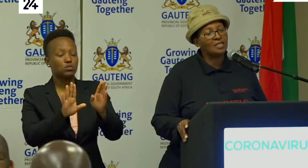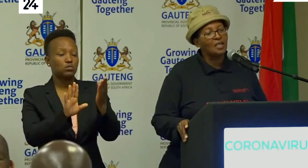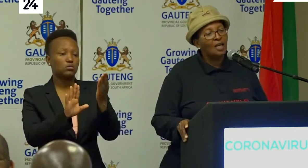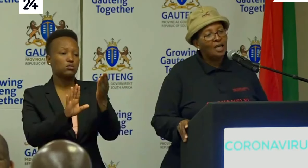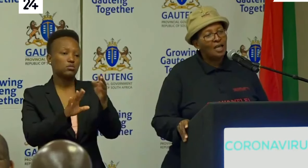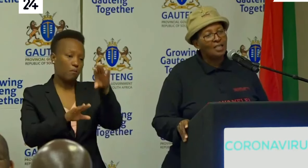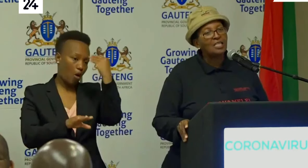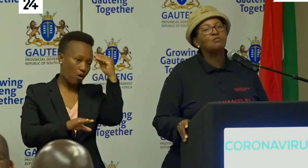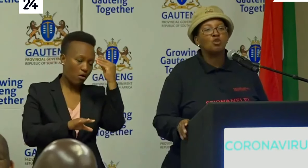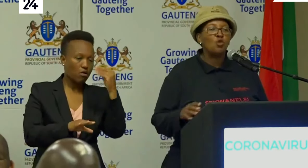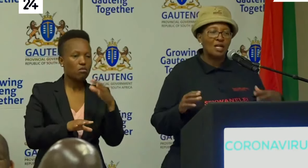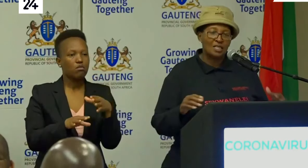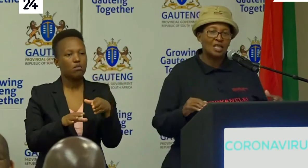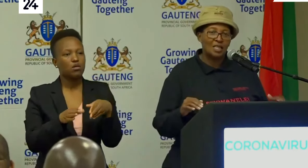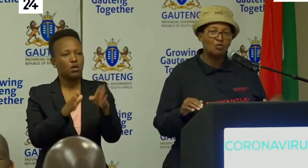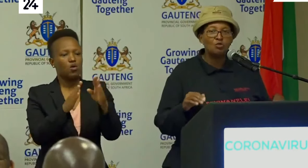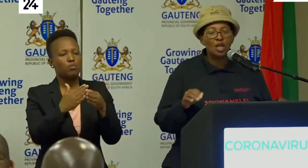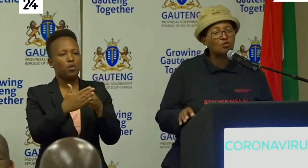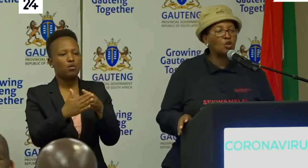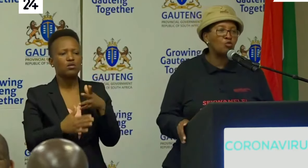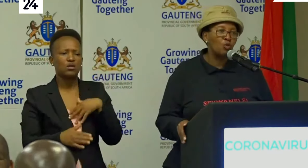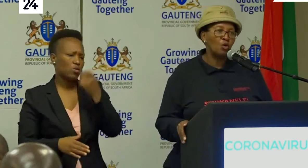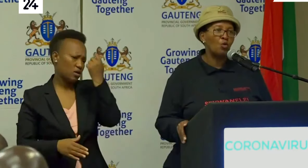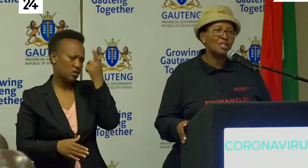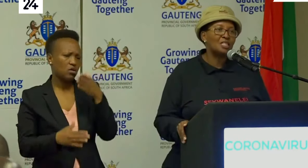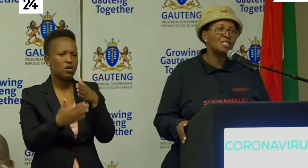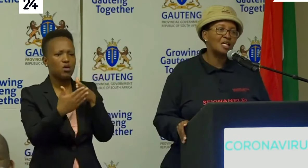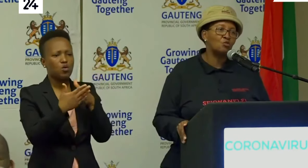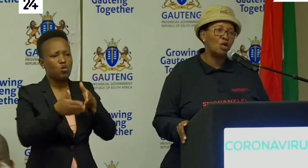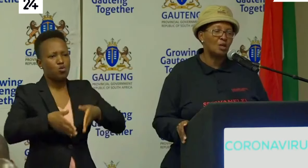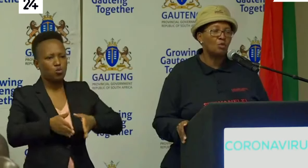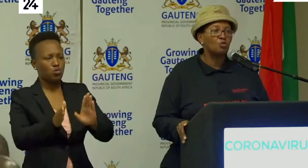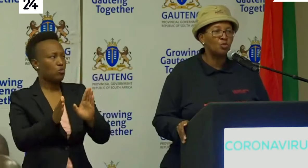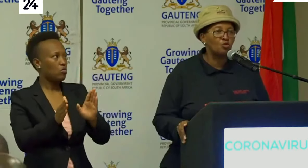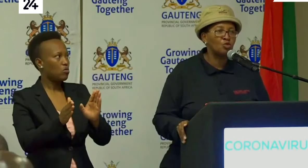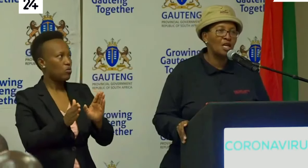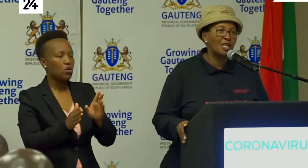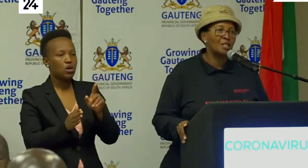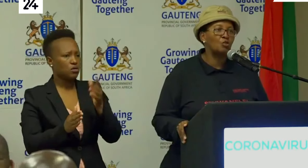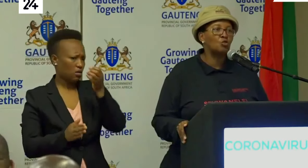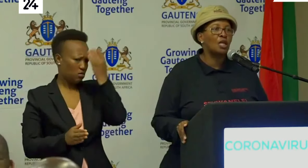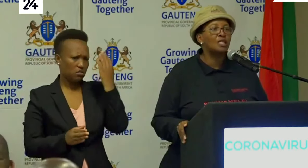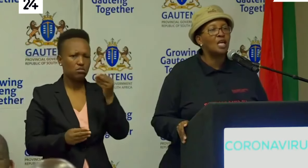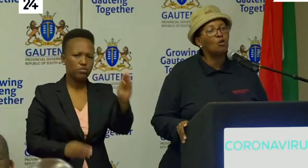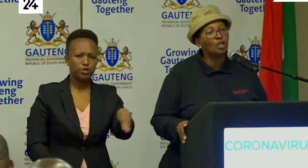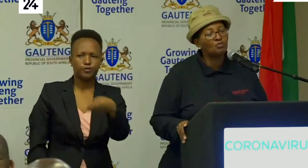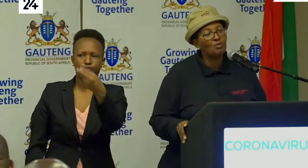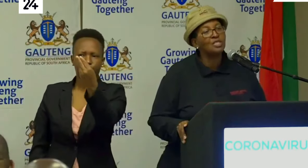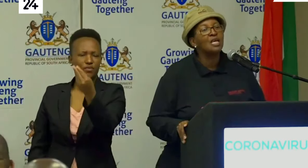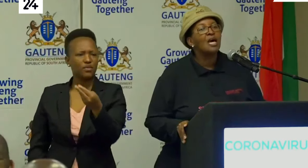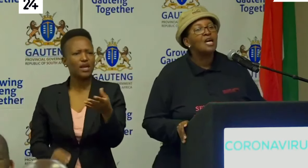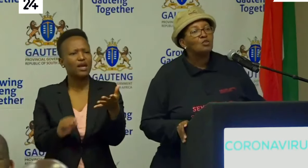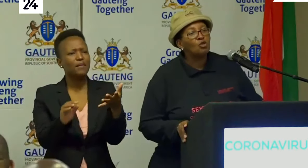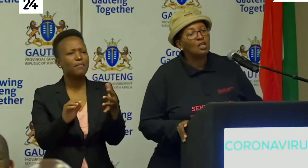others they seem not to understand that when you get to a road block what it is that we are supposed to produce. Others are not carrying their correct